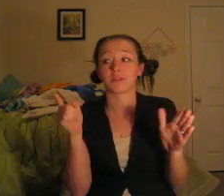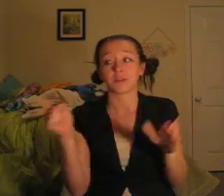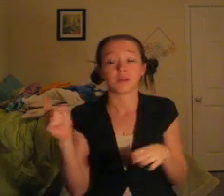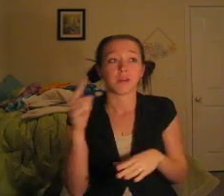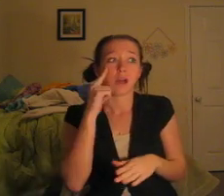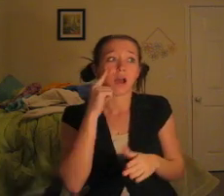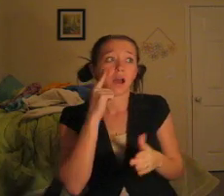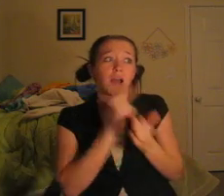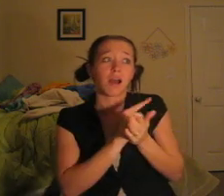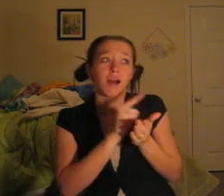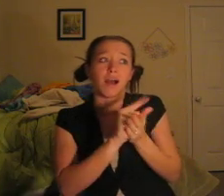song